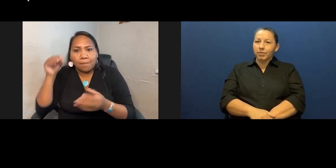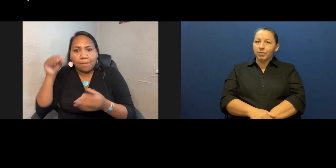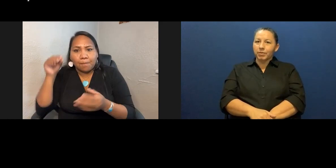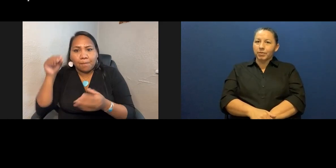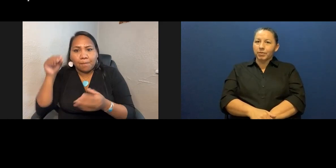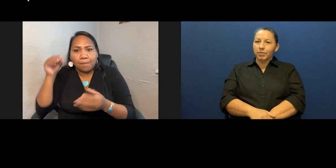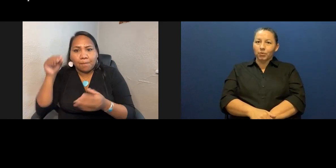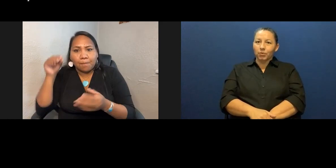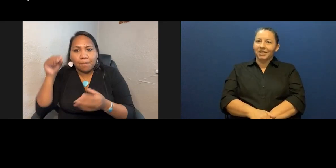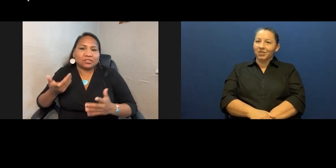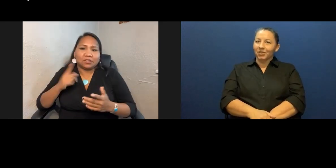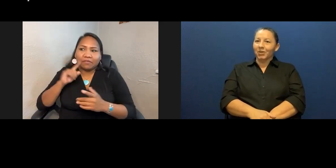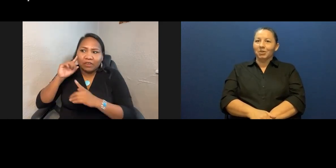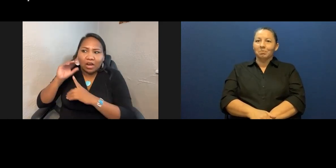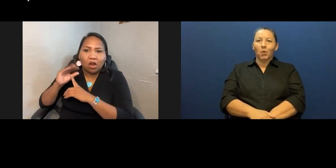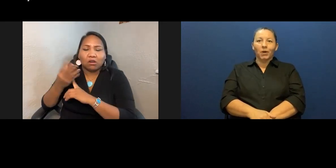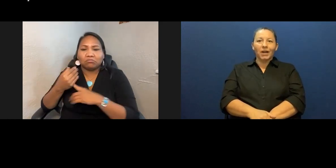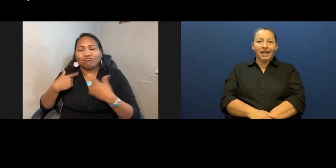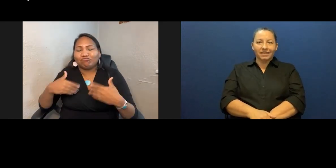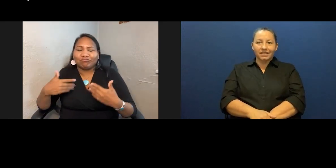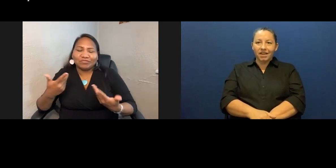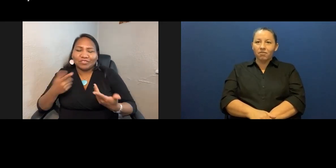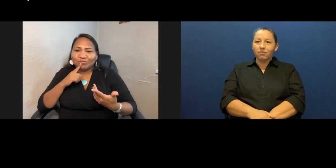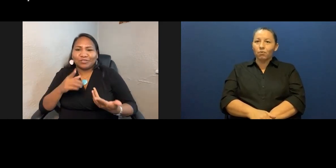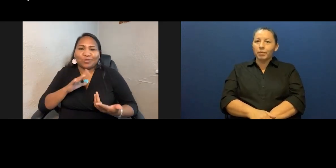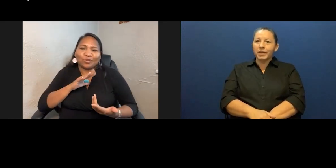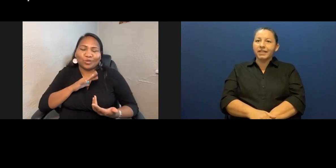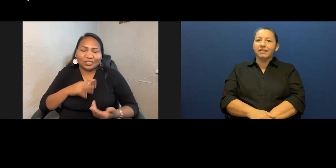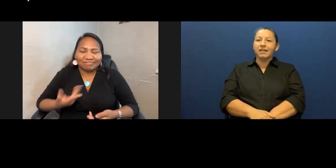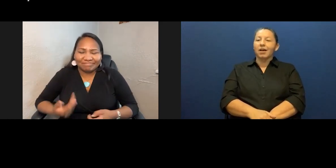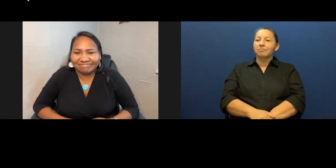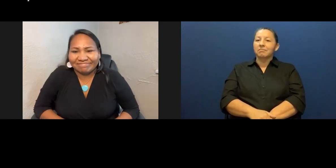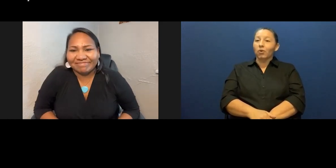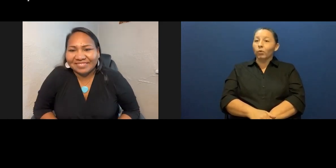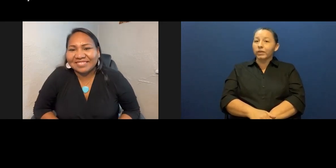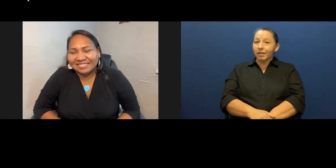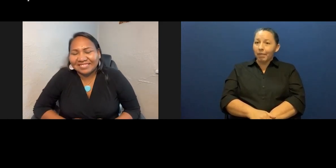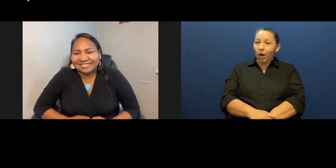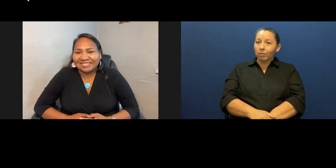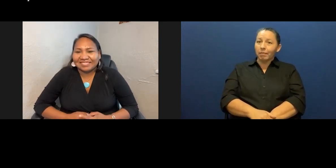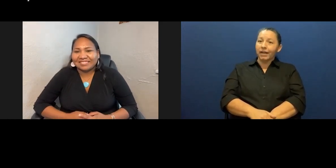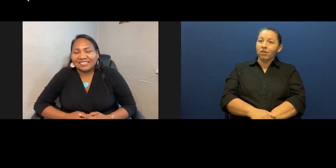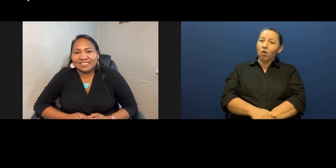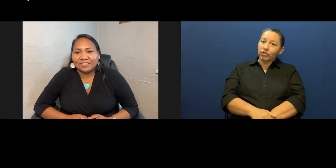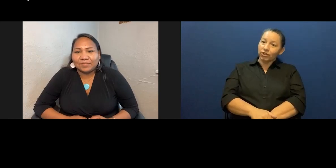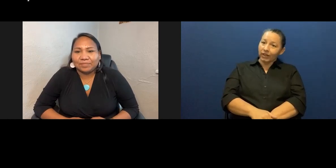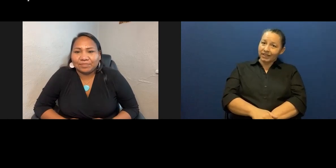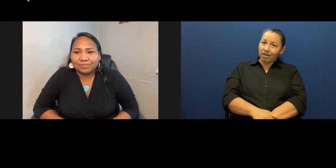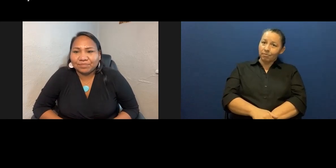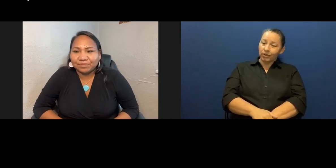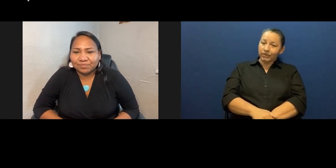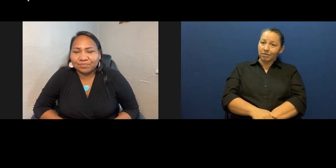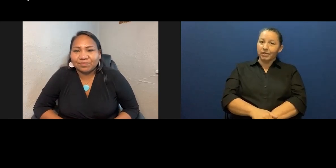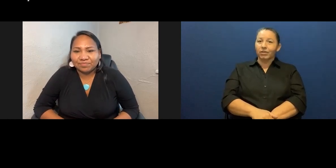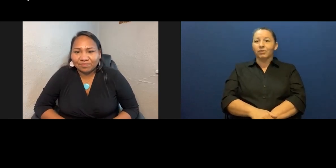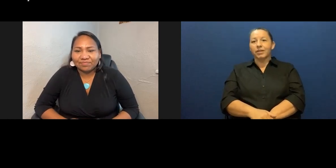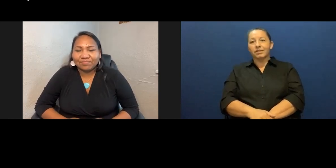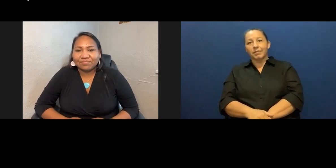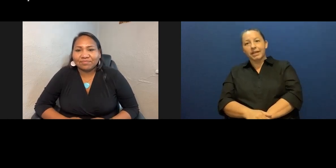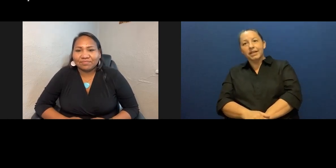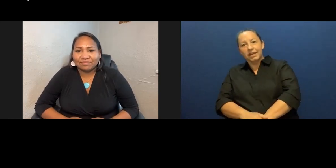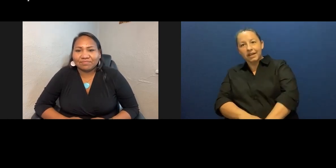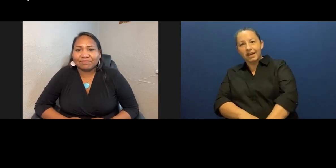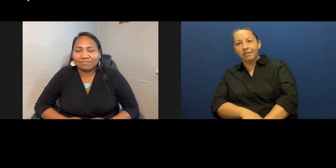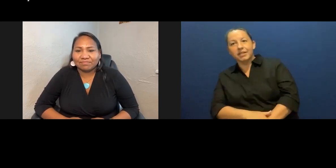I'm absolutely willing to learn more as a Deaf woman, not only about my culture as a Deaf person, but also as my